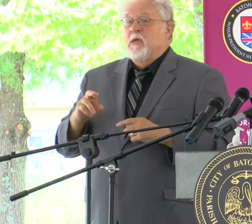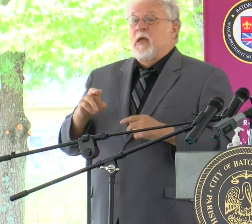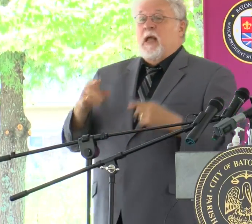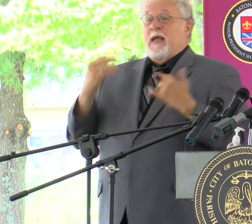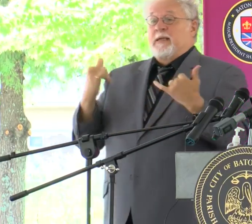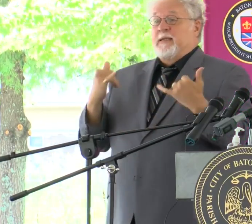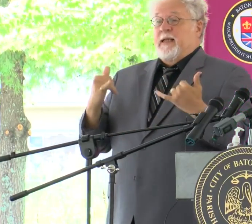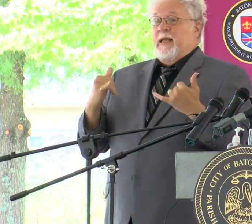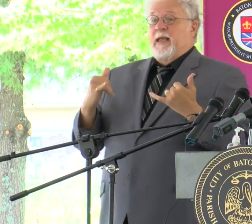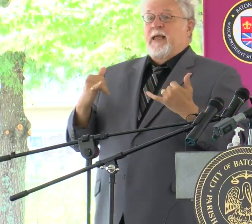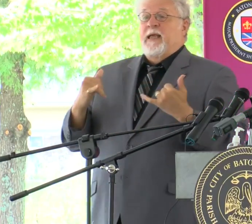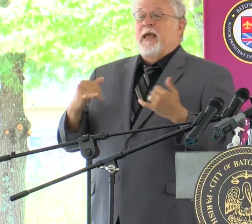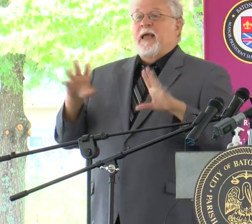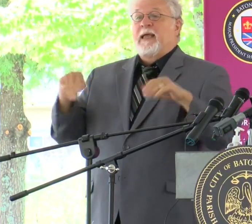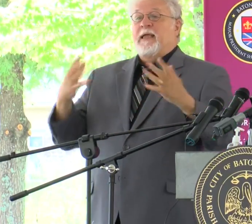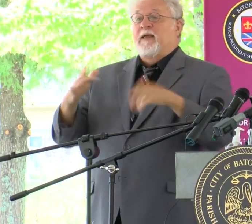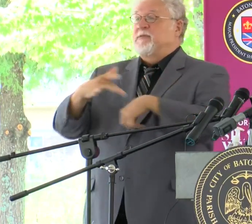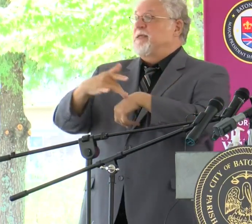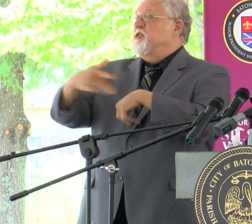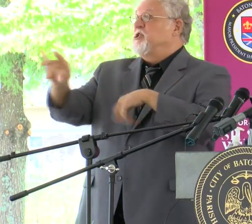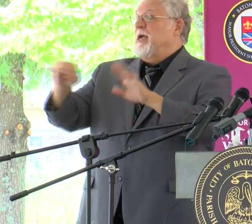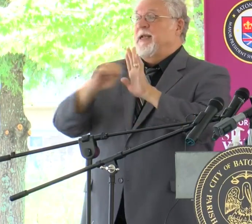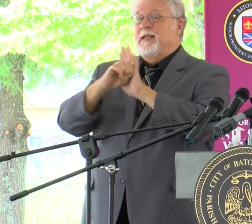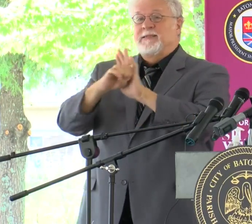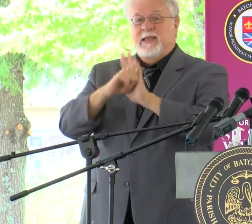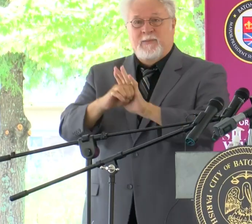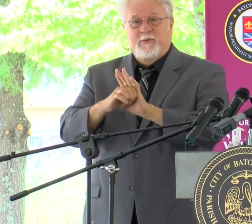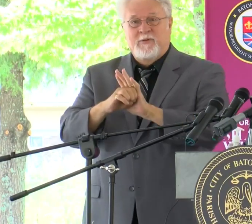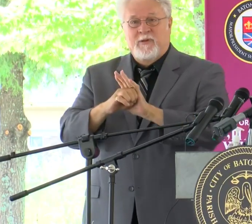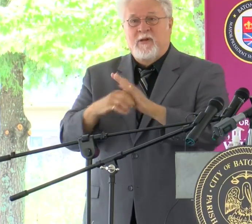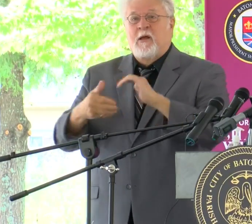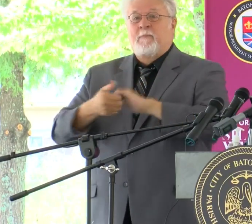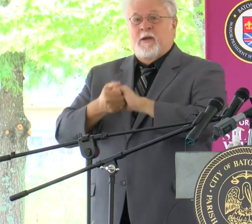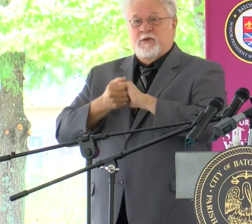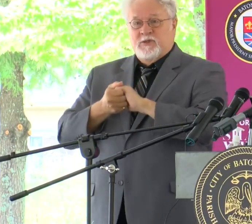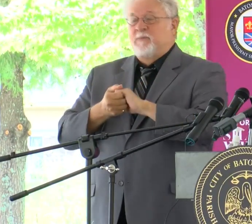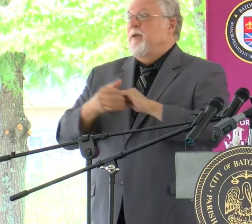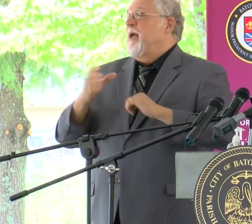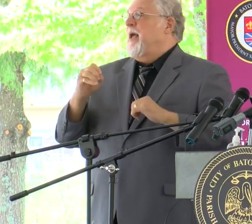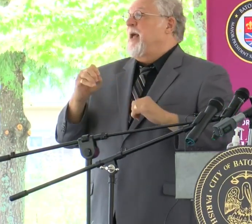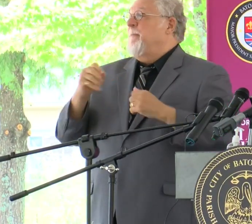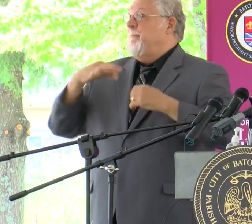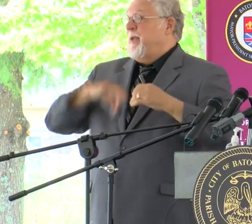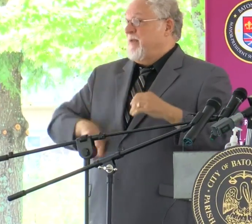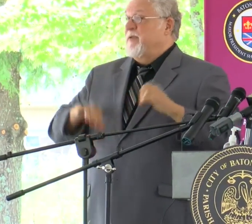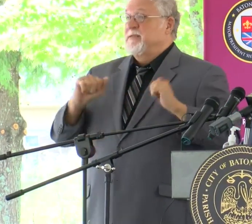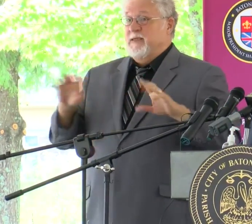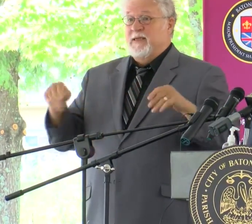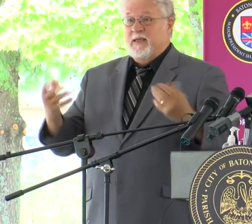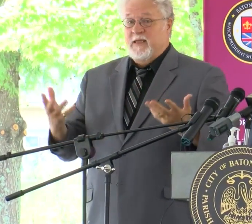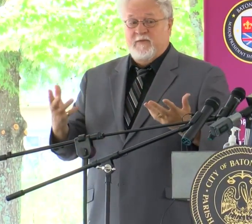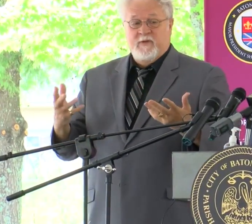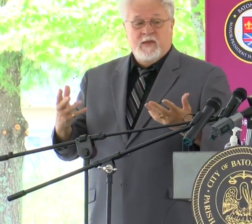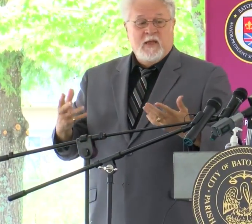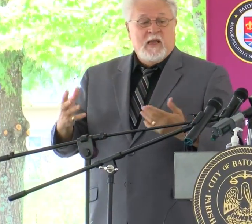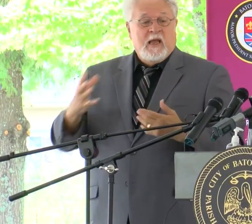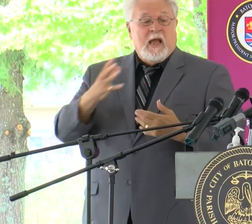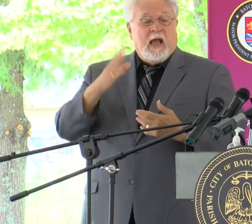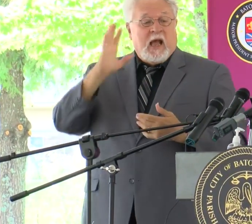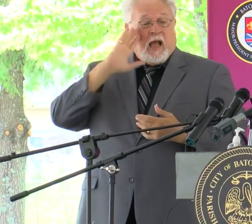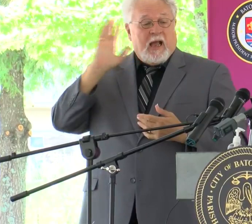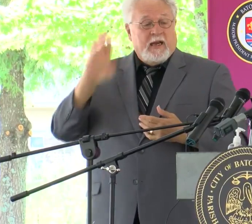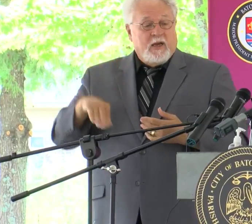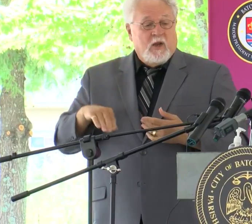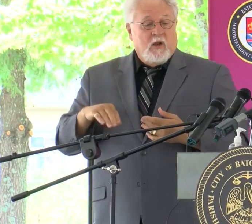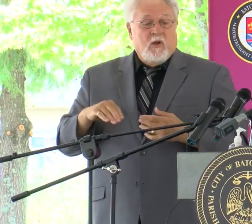Today it really is a shining example of partnership and the benefits that it can yield. And I know